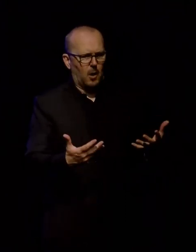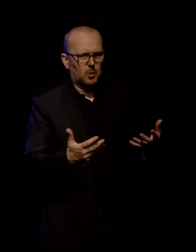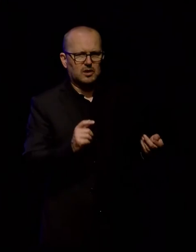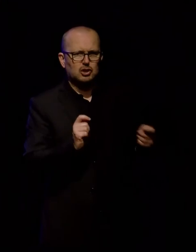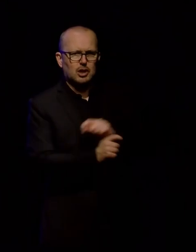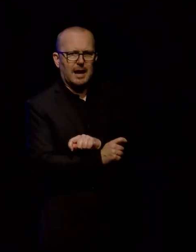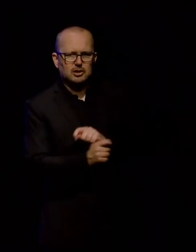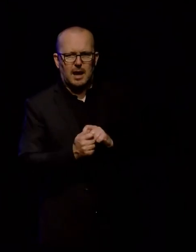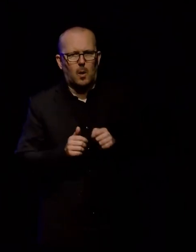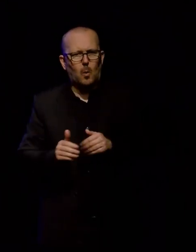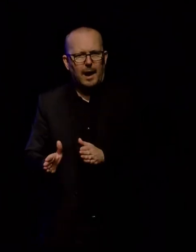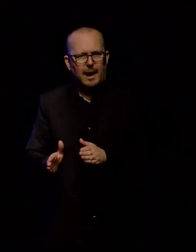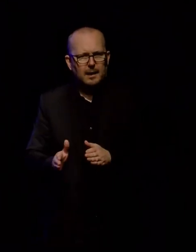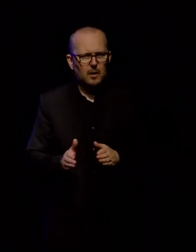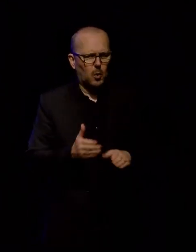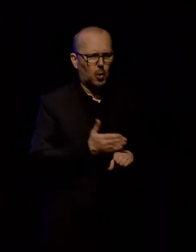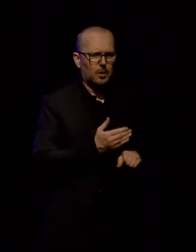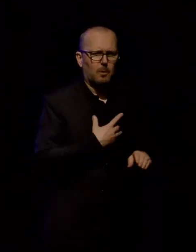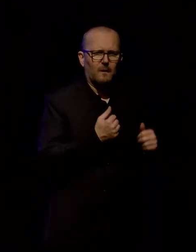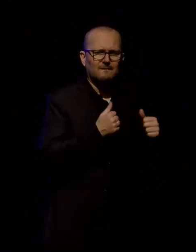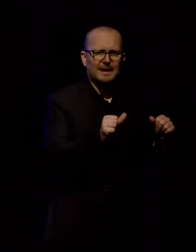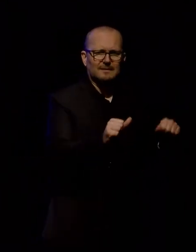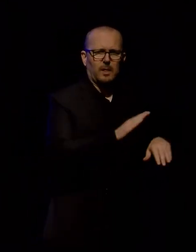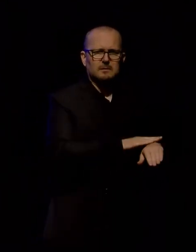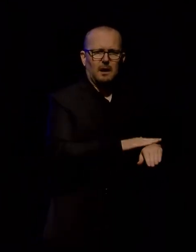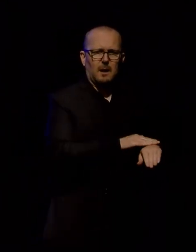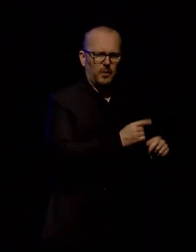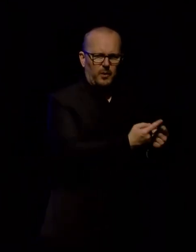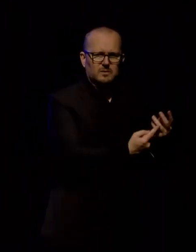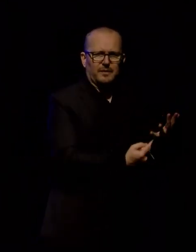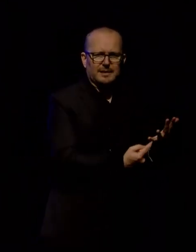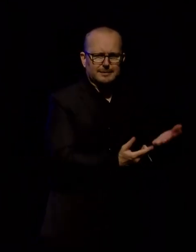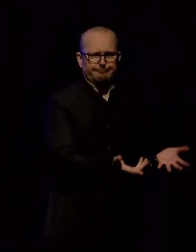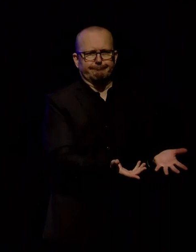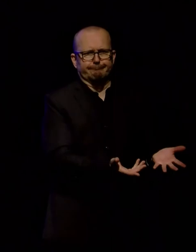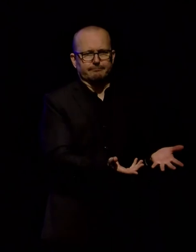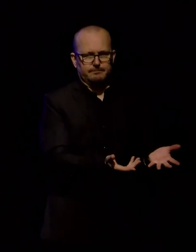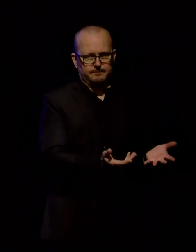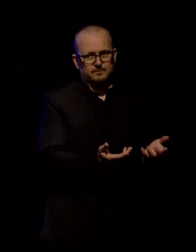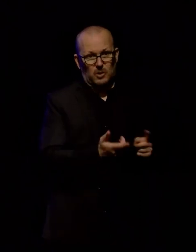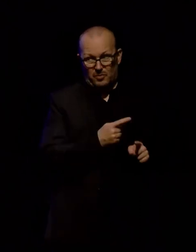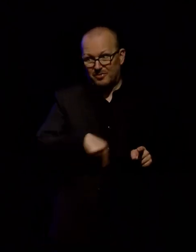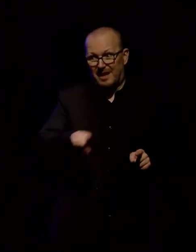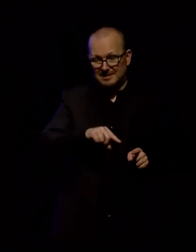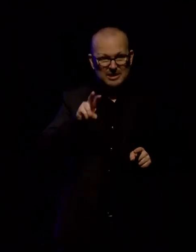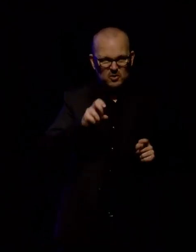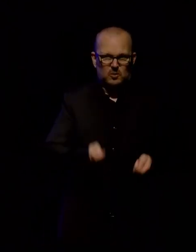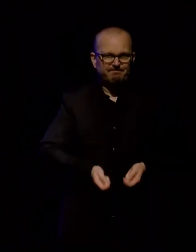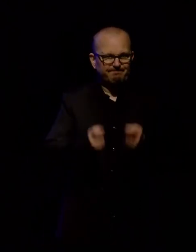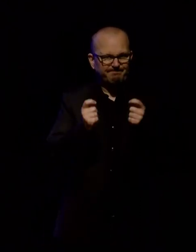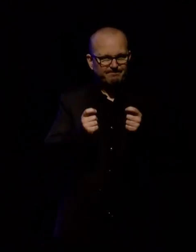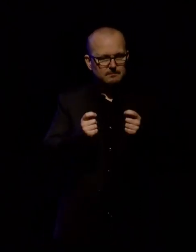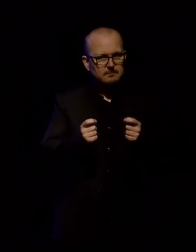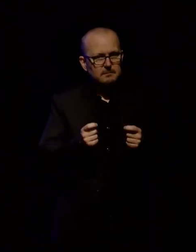kind of work more effectively with these collections. And, you this is the question that I really want to bring back to my community of practice is, know, what do these shovels